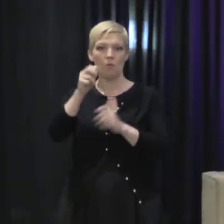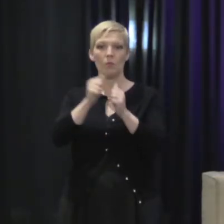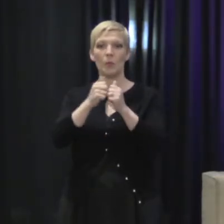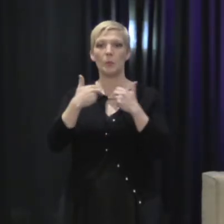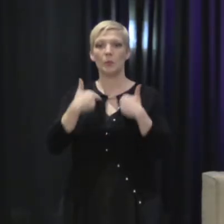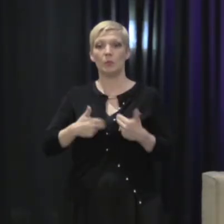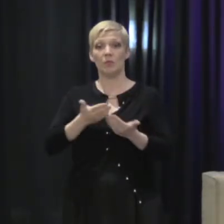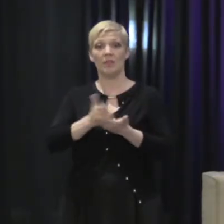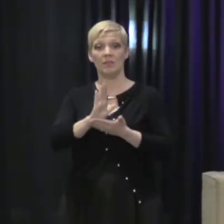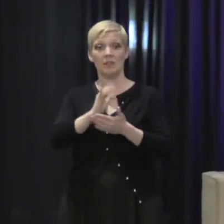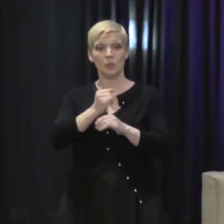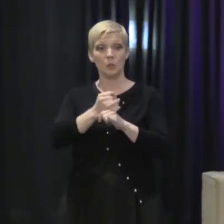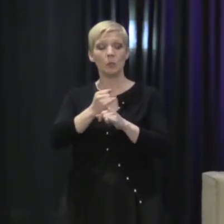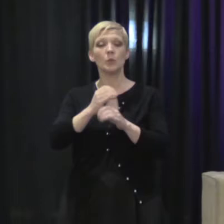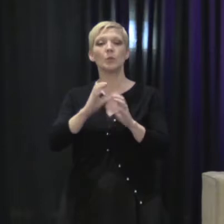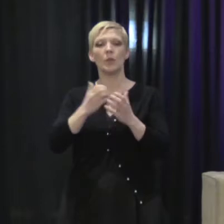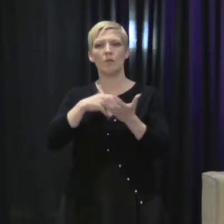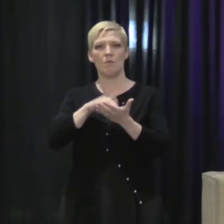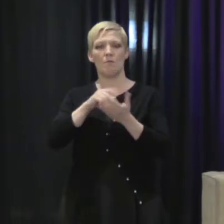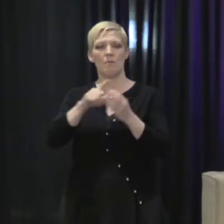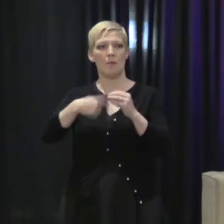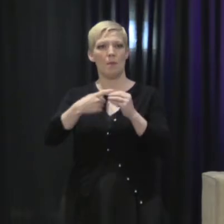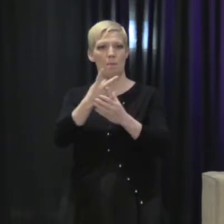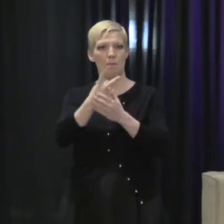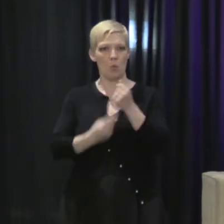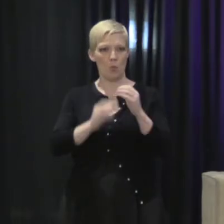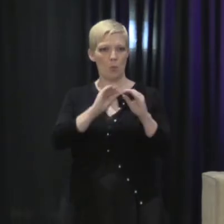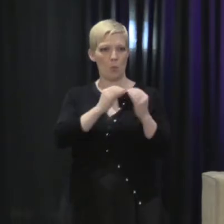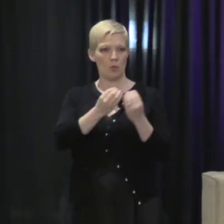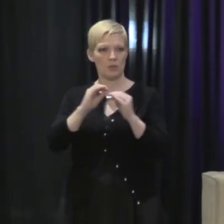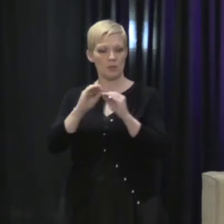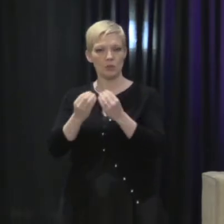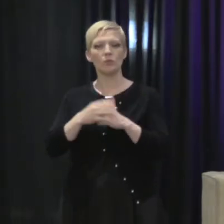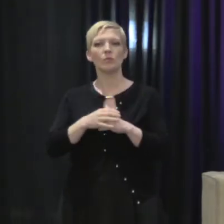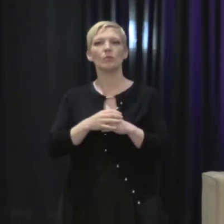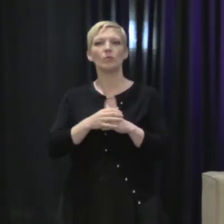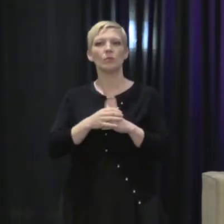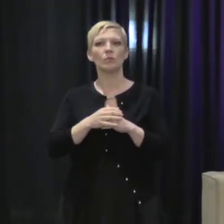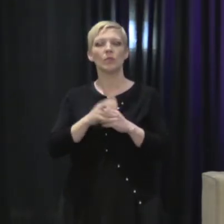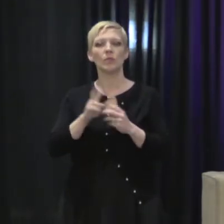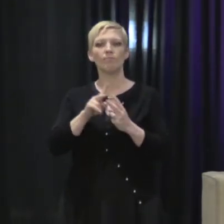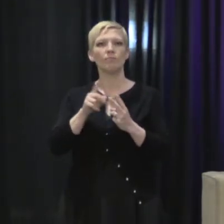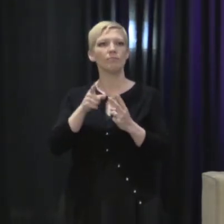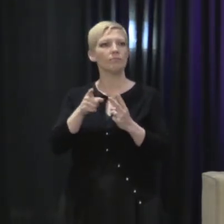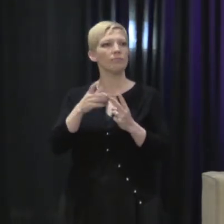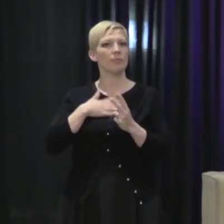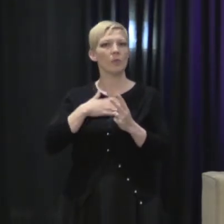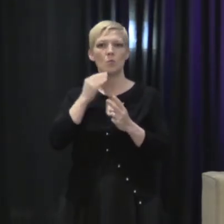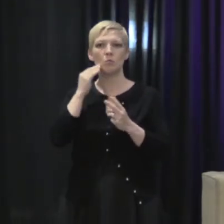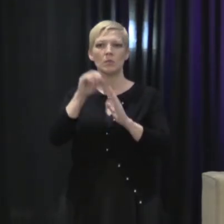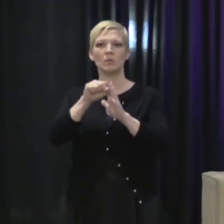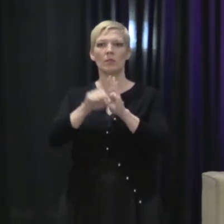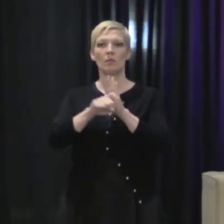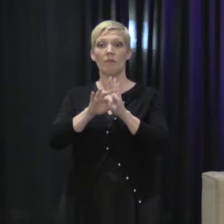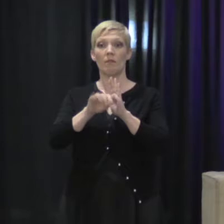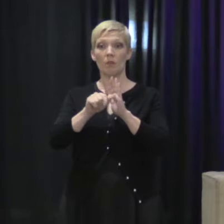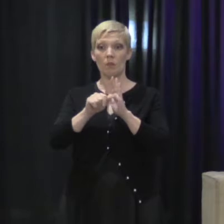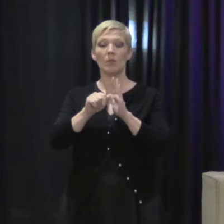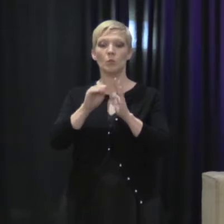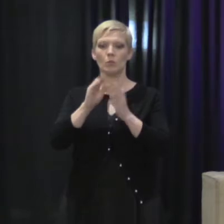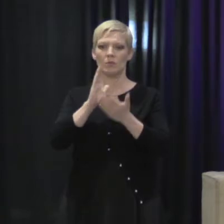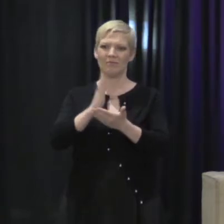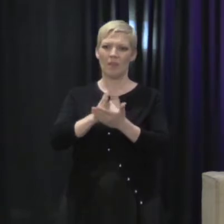Human Rights Institute. And I learned about both organizations. And whether it was pushing my home state of Florida to stop the